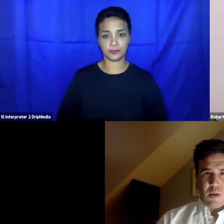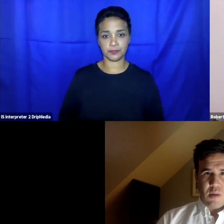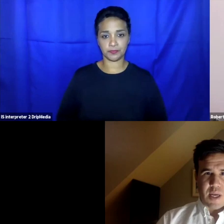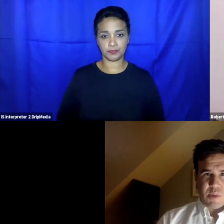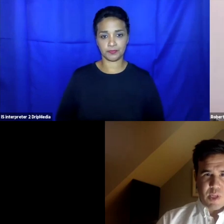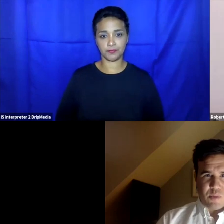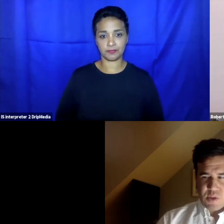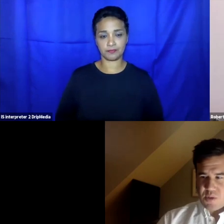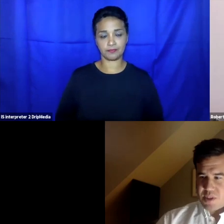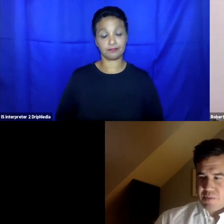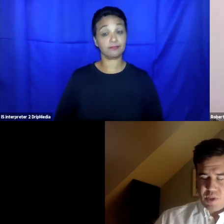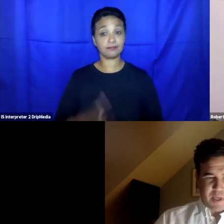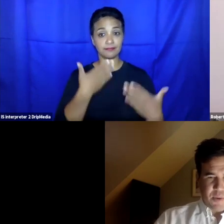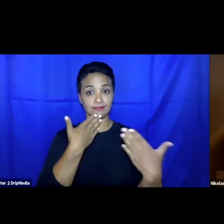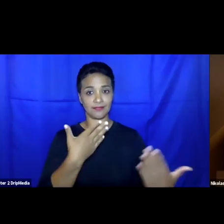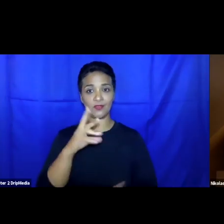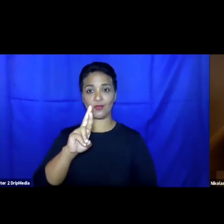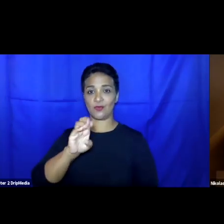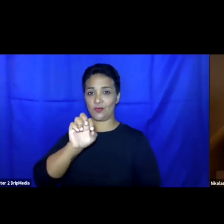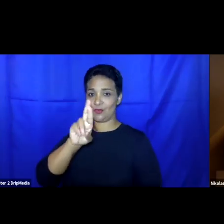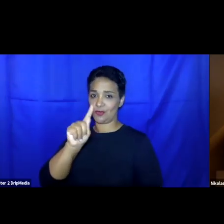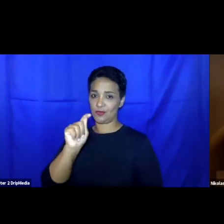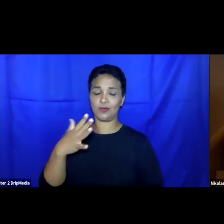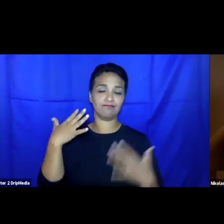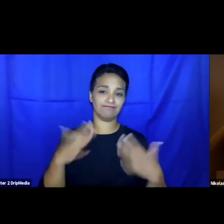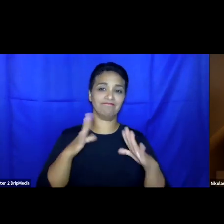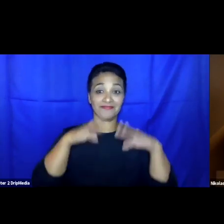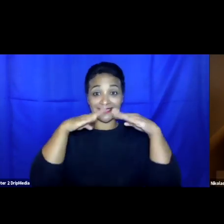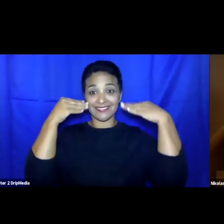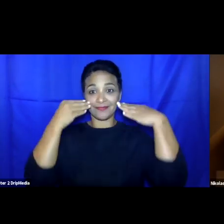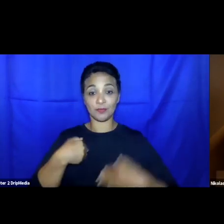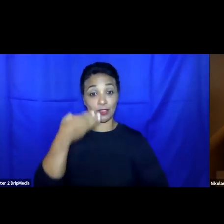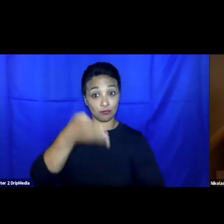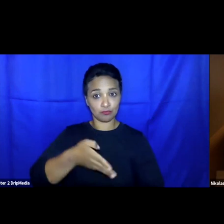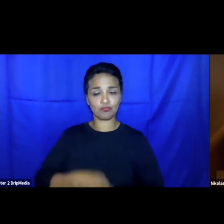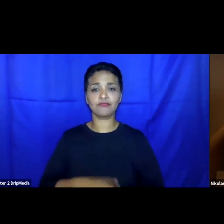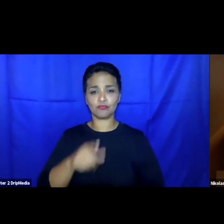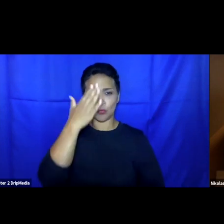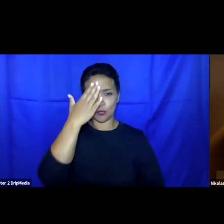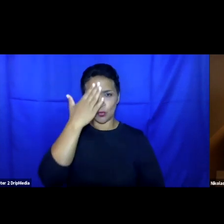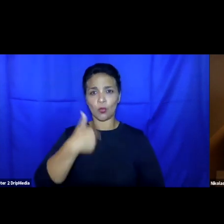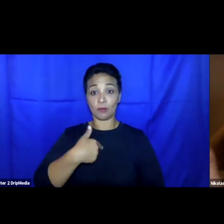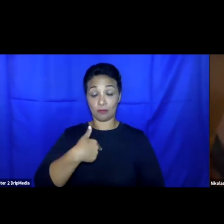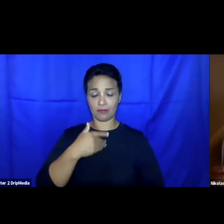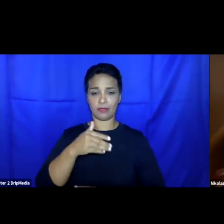Thanks so much, Roberto. It's lovely to be with you. And as you mentioned, my brief today is to briefly give you a sort of